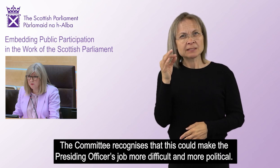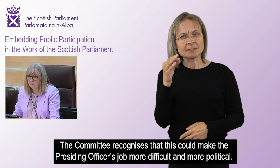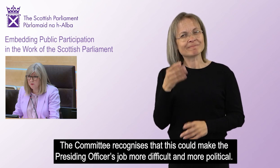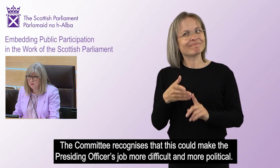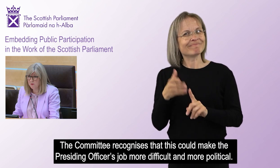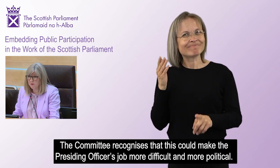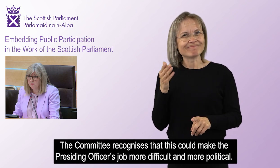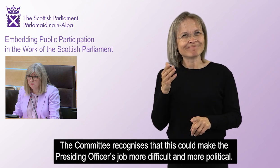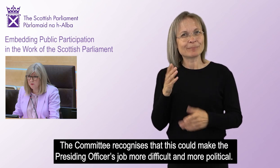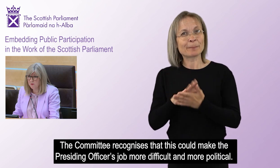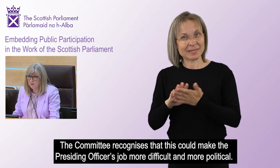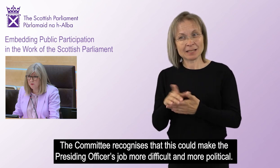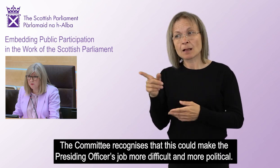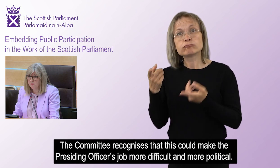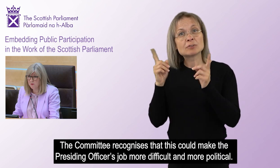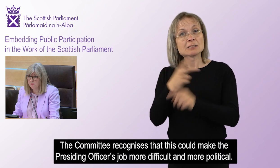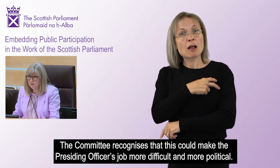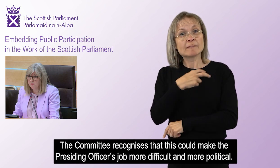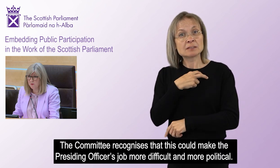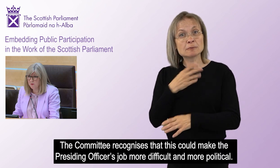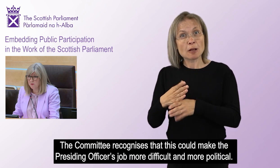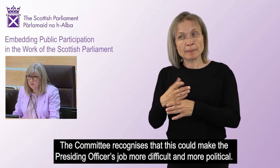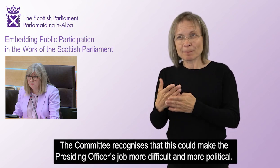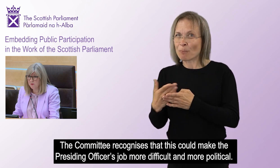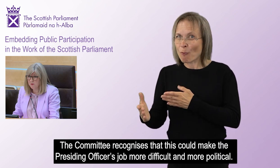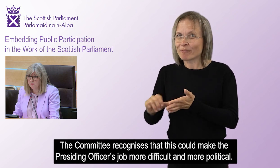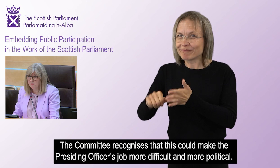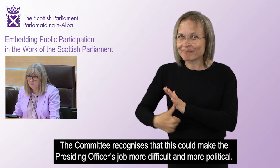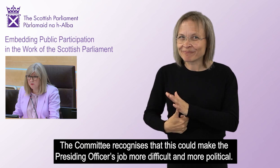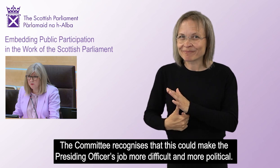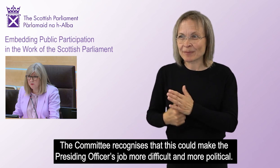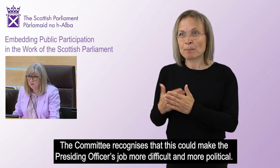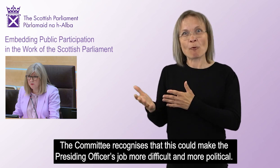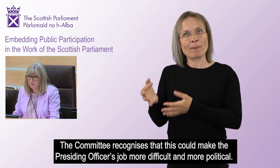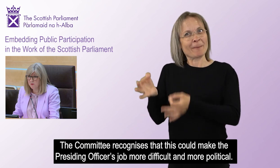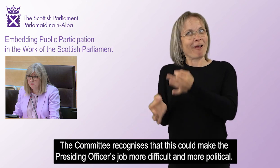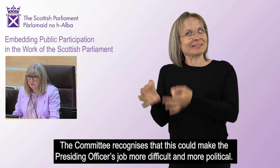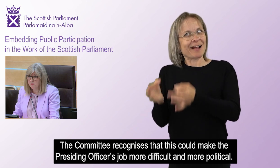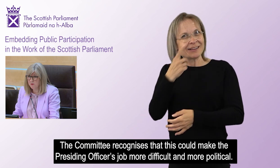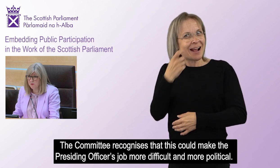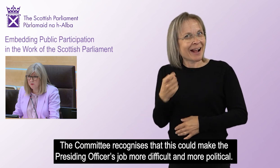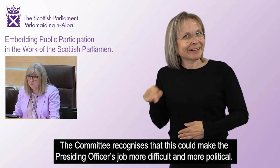The committee recognises that this could make the presiding officer's job more difficult and more political.